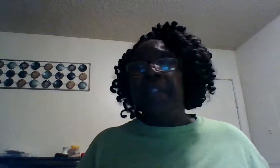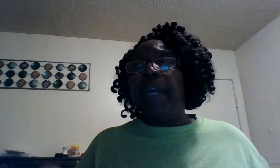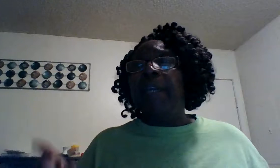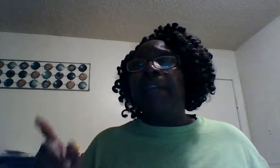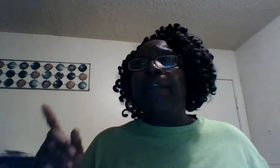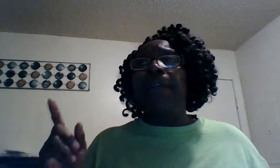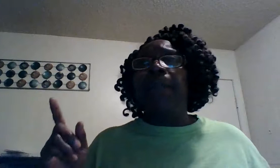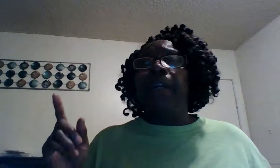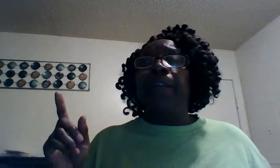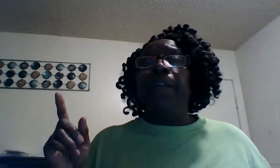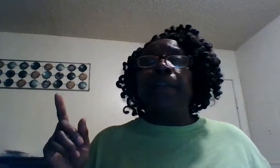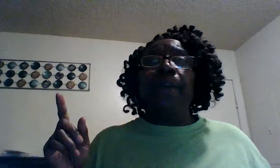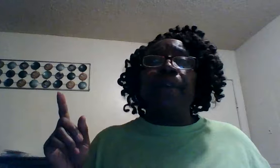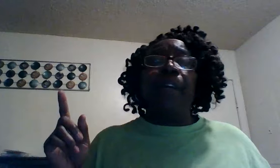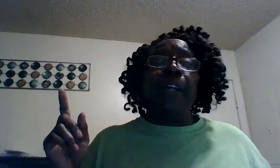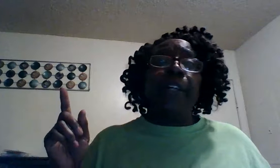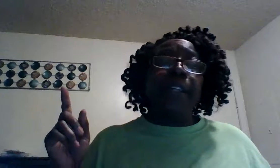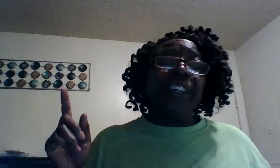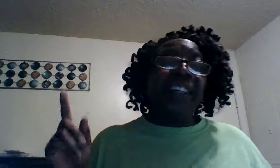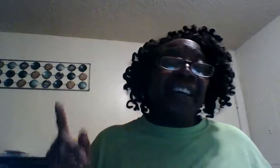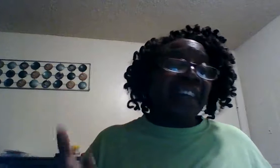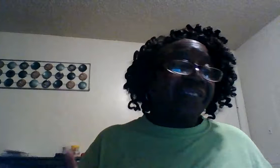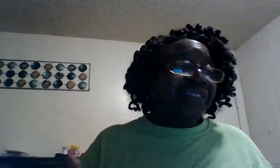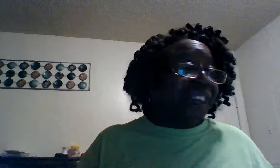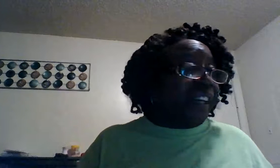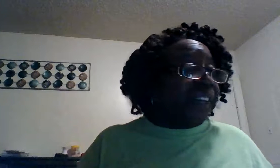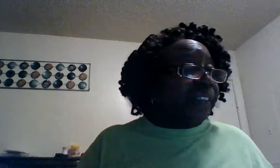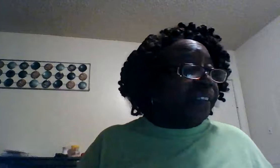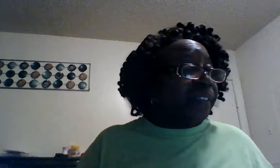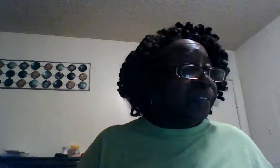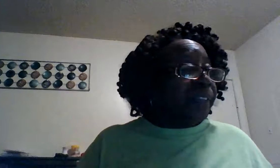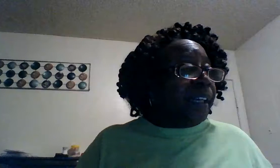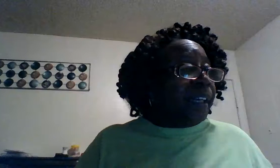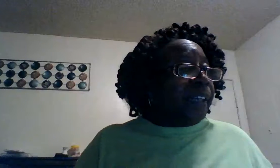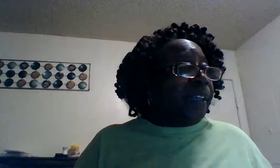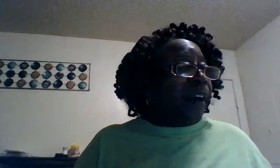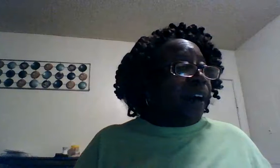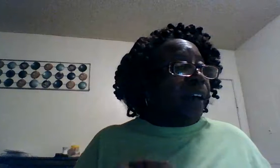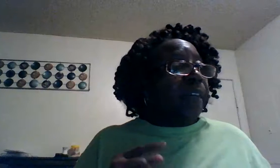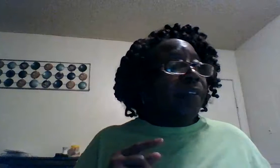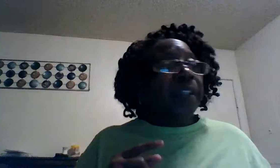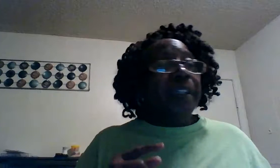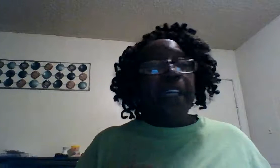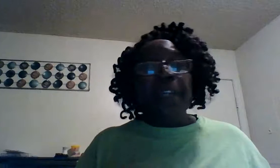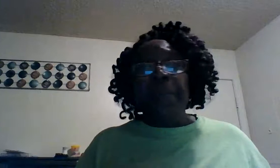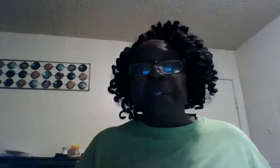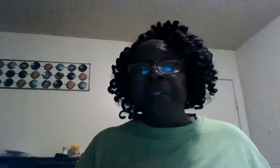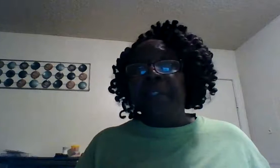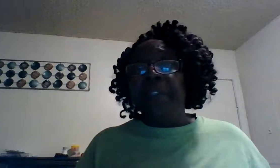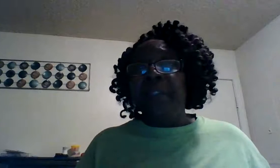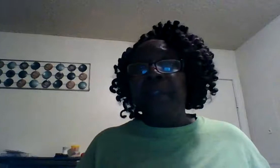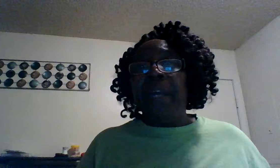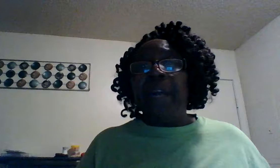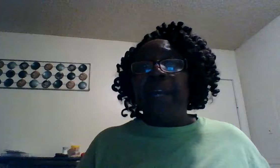can't do do it for you nothing not even demons do that